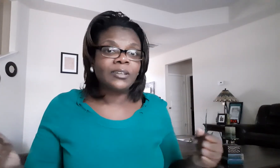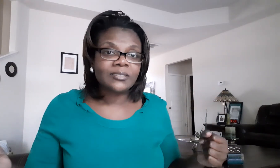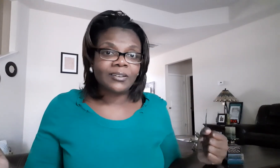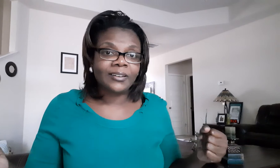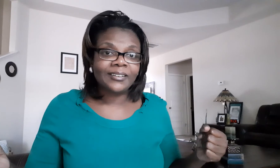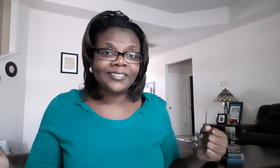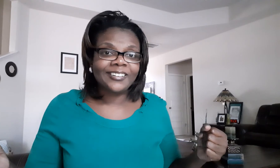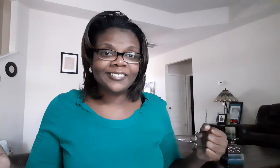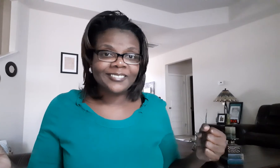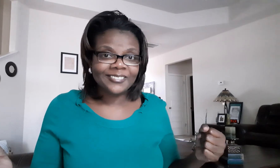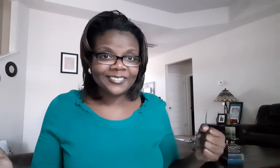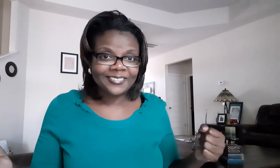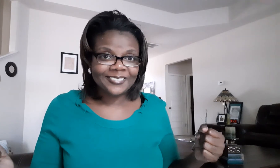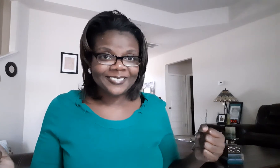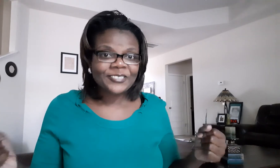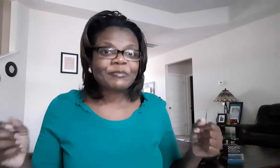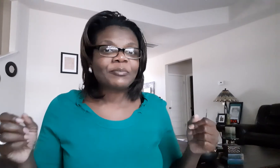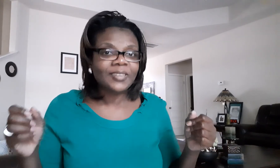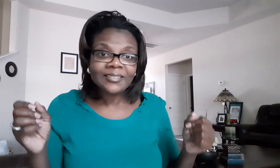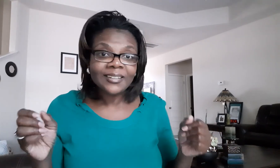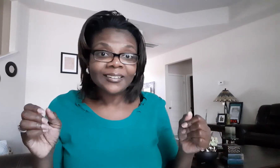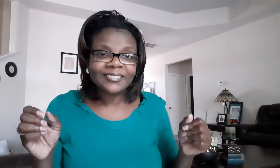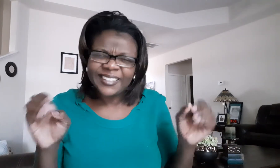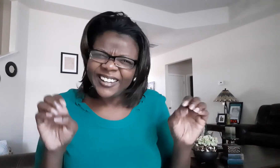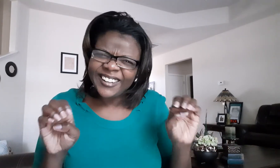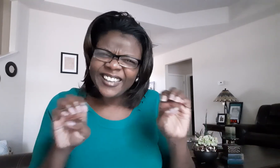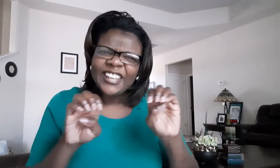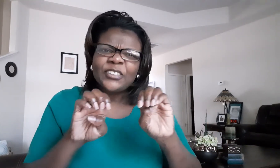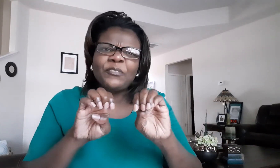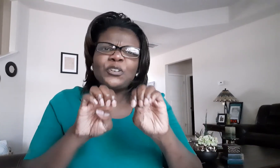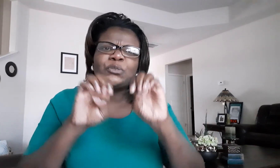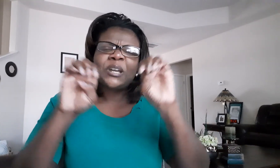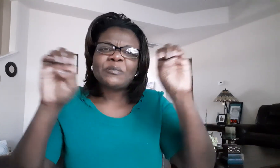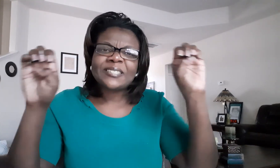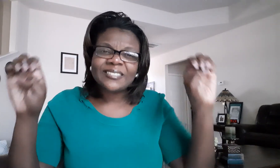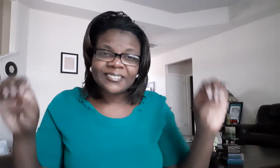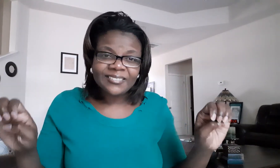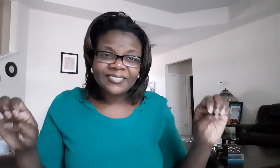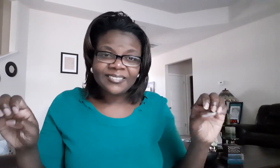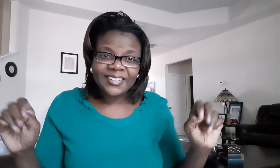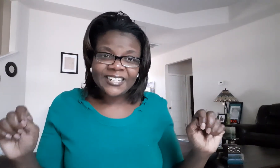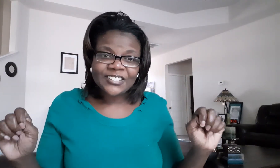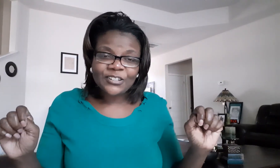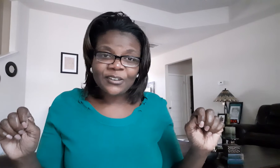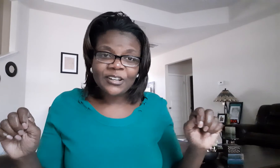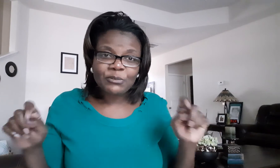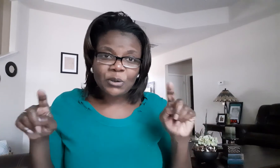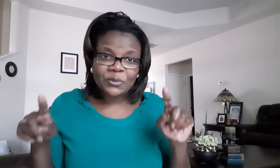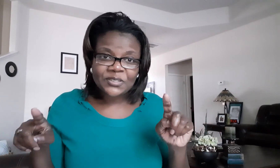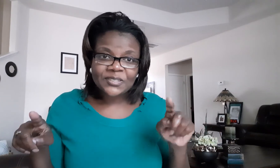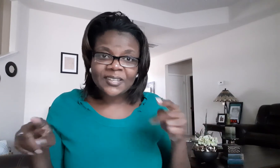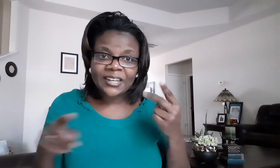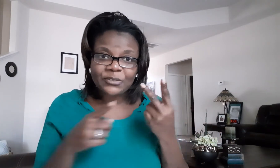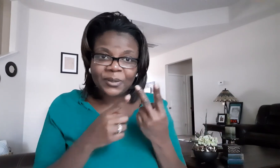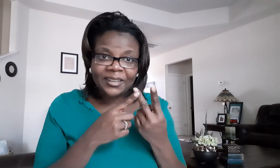get started that's it see the first way was easter and what was the second way